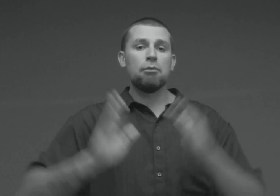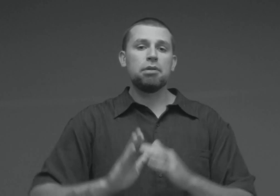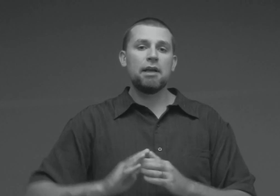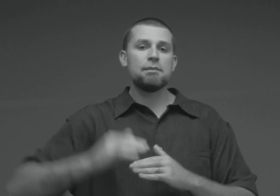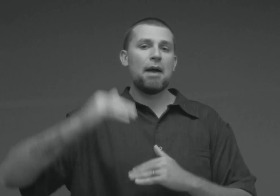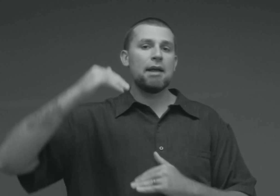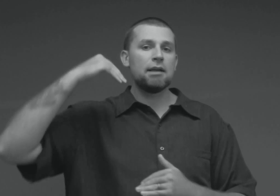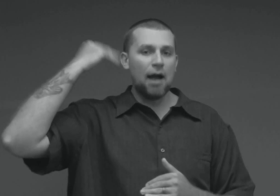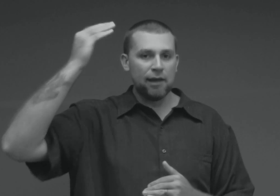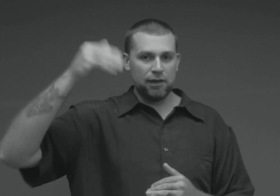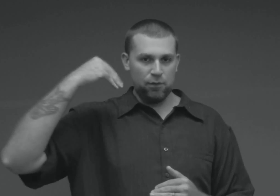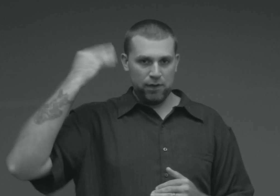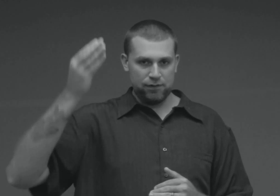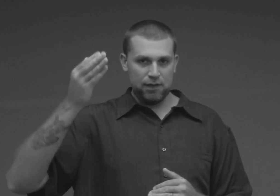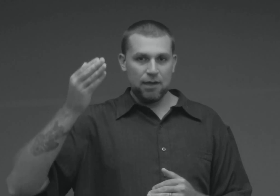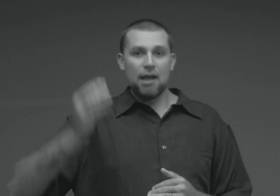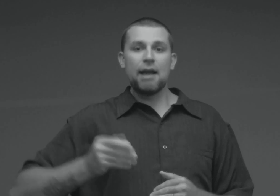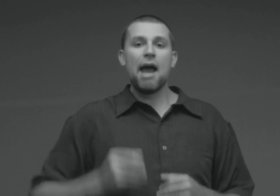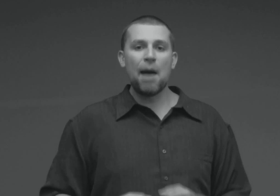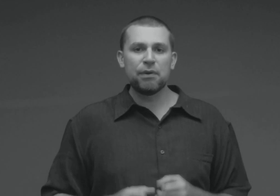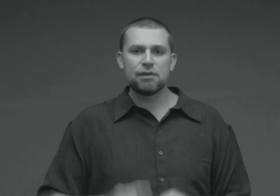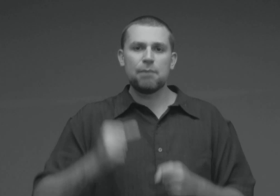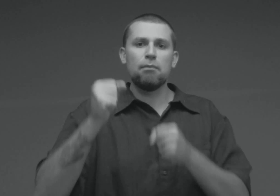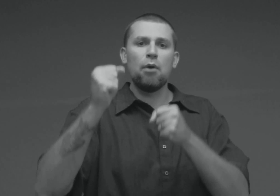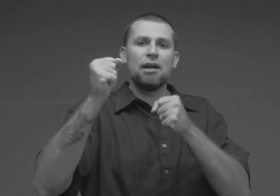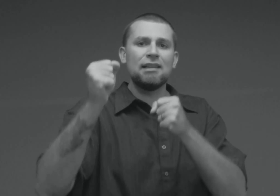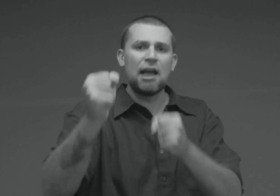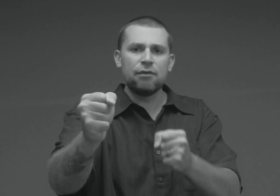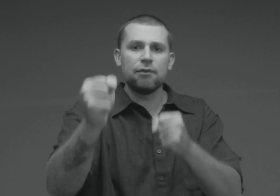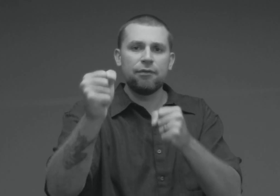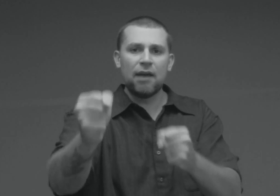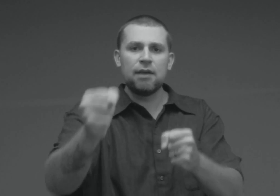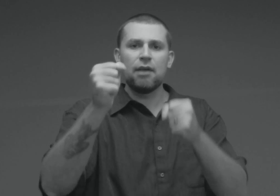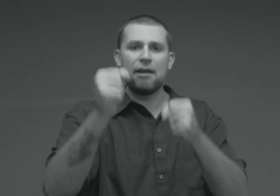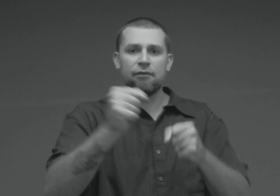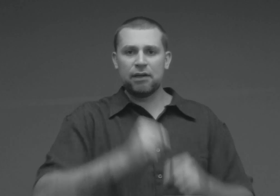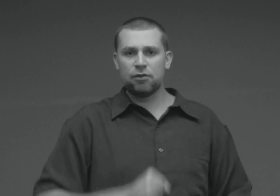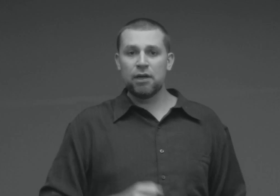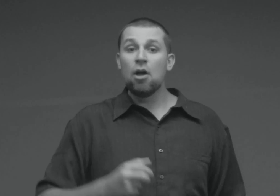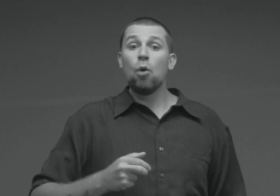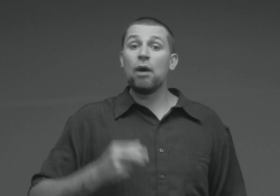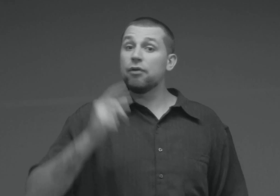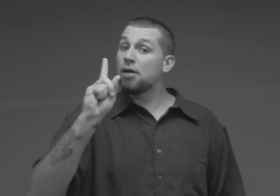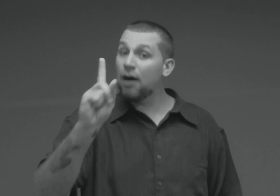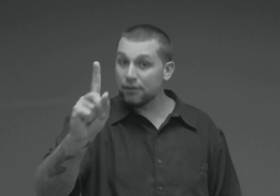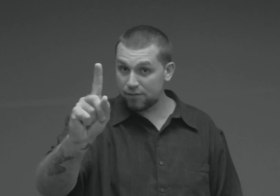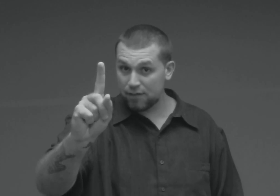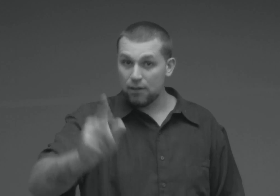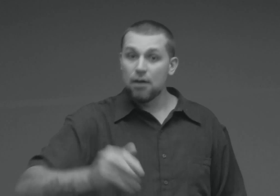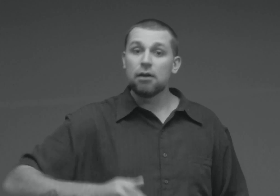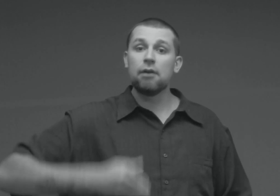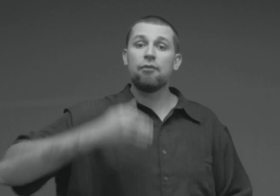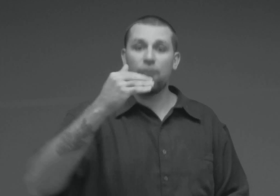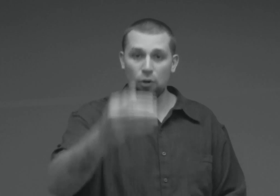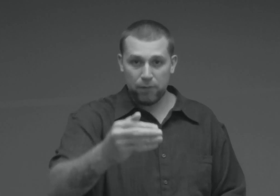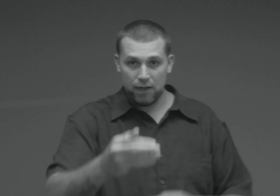replaced by godly reasoning, and habits that promote a life of faith and victory, with constant conformity